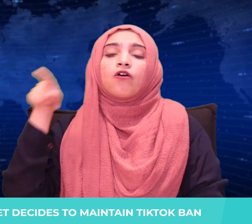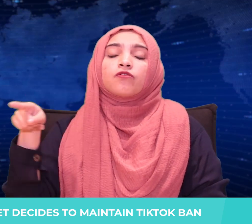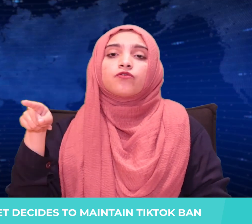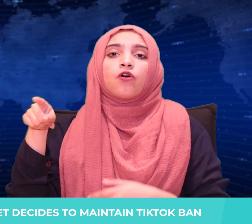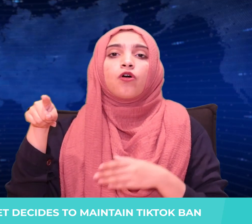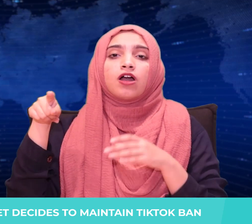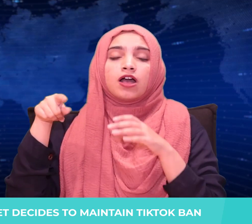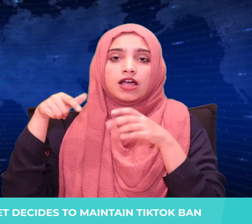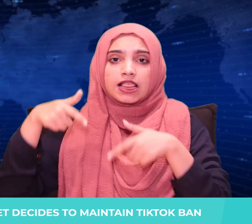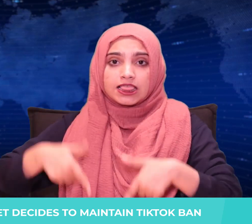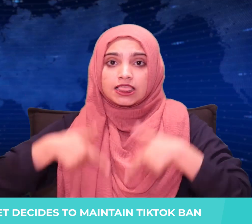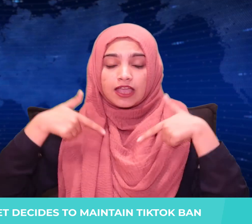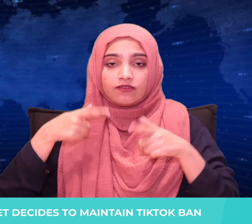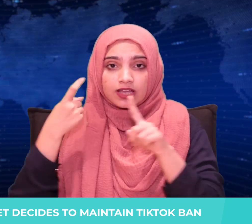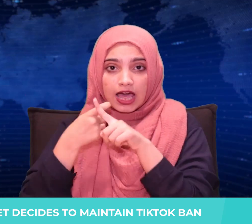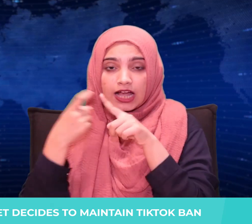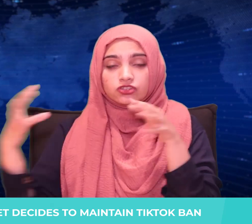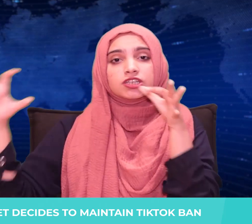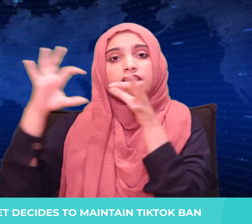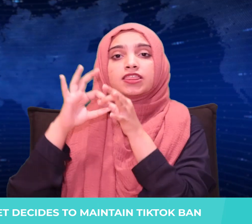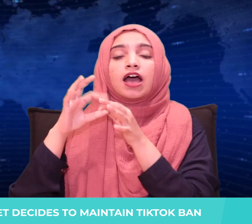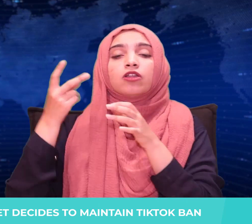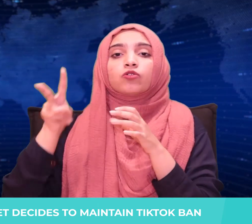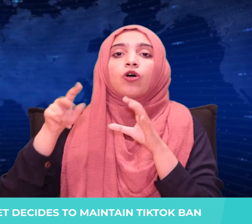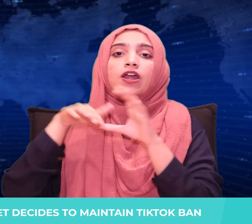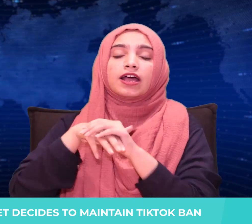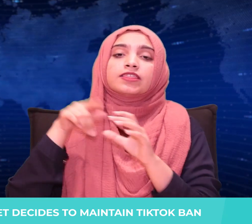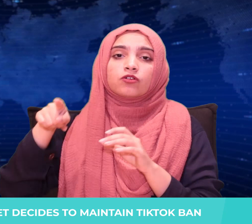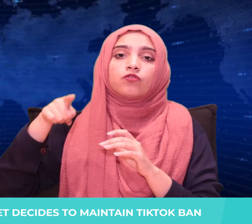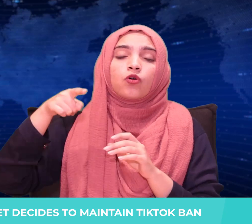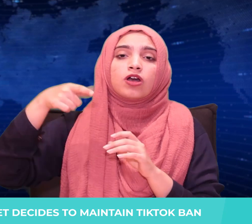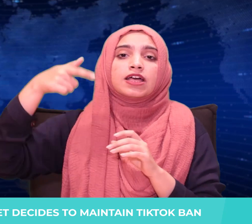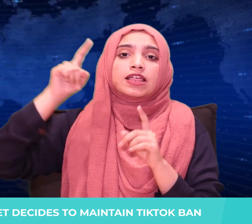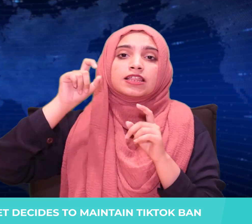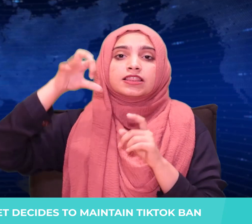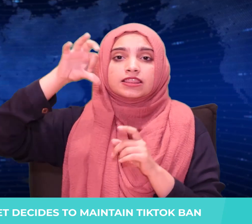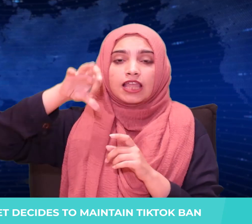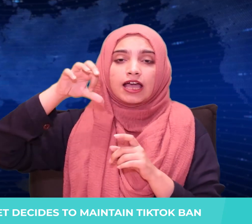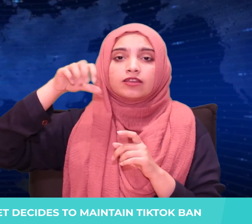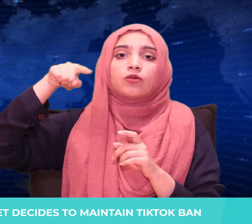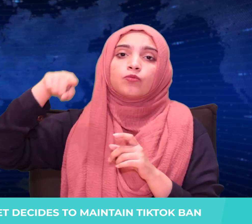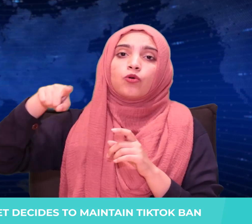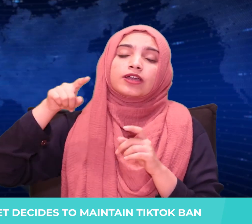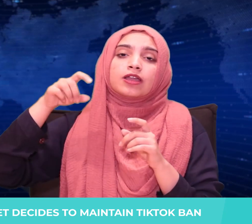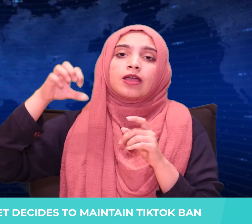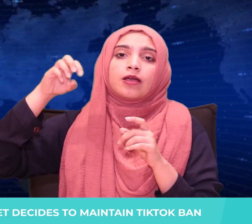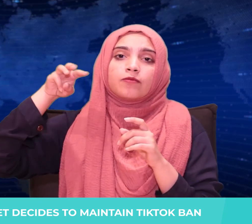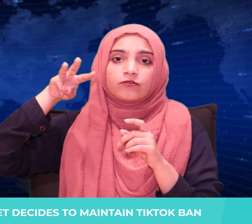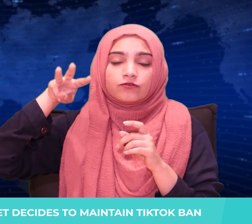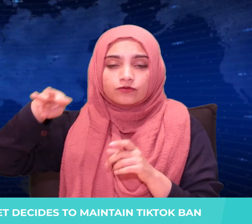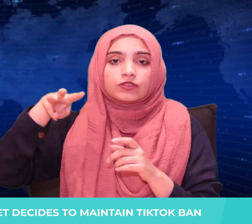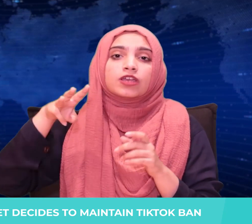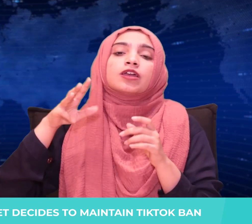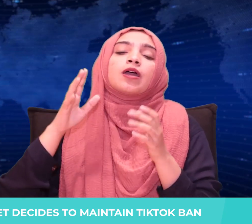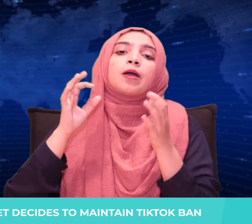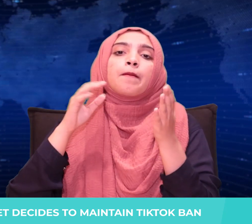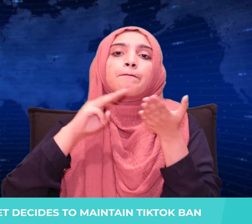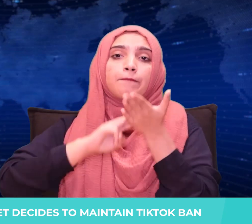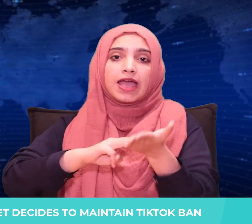to unlock as many as 1.9 million AT&T's mobile phones illicitly, depriving